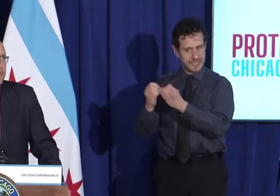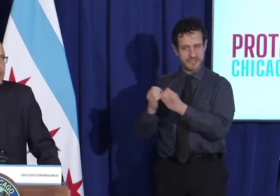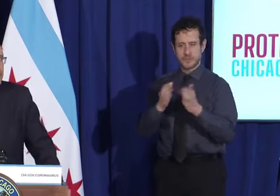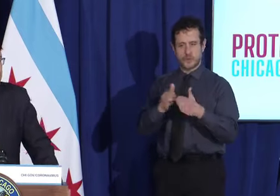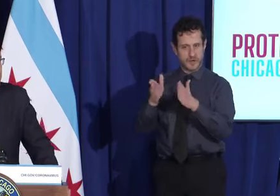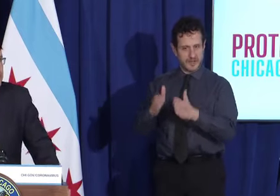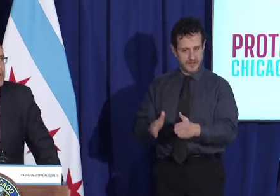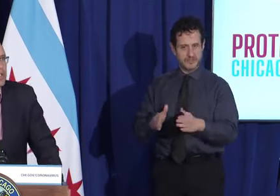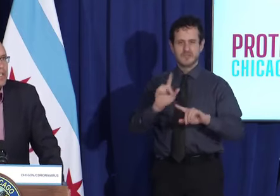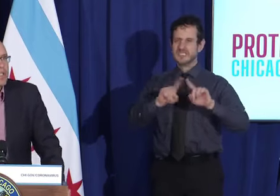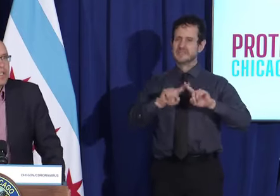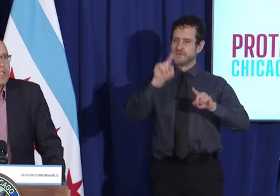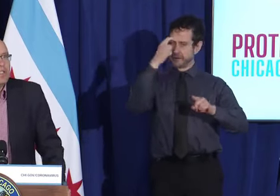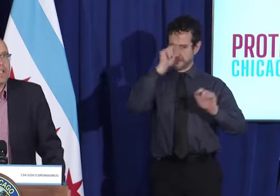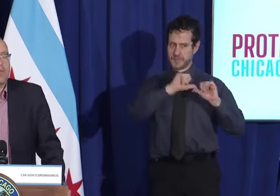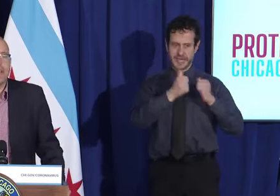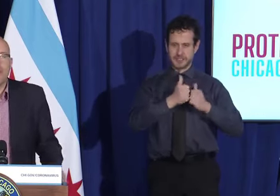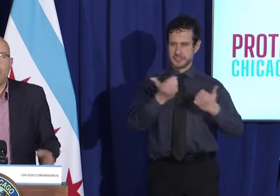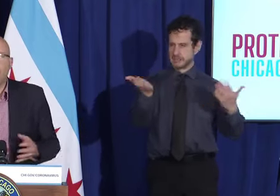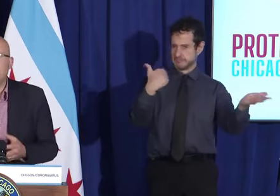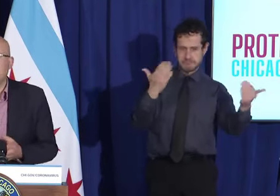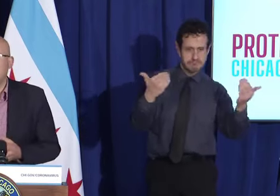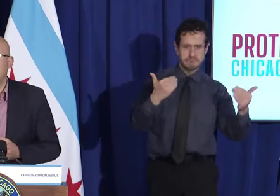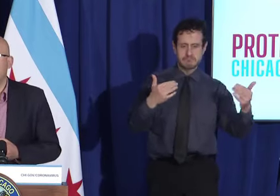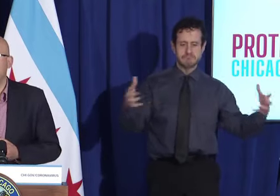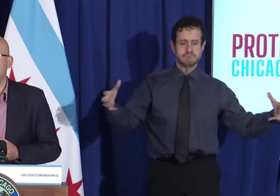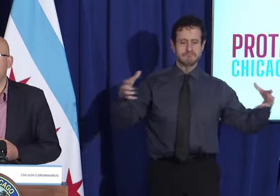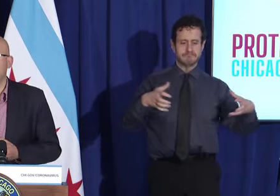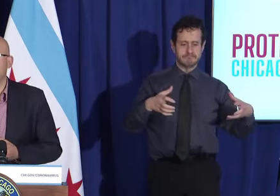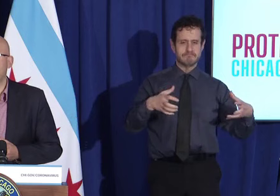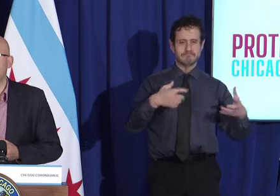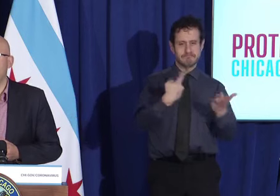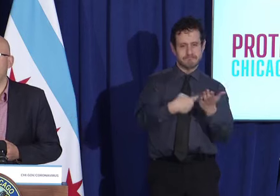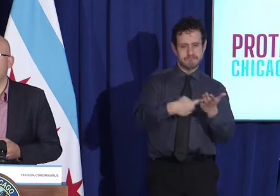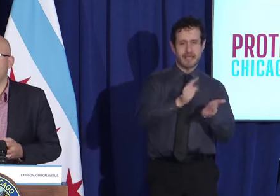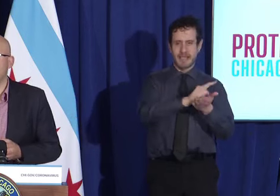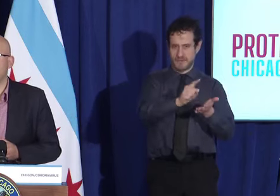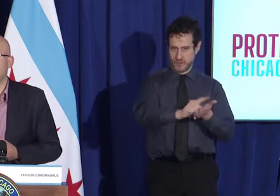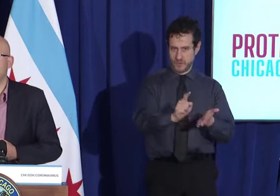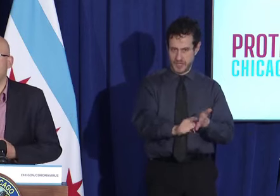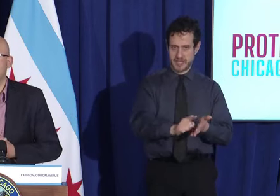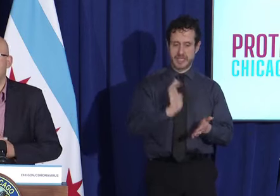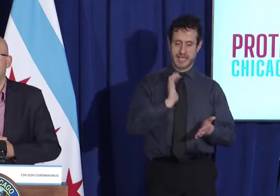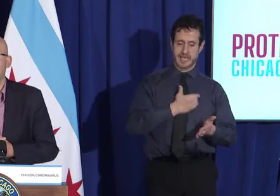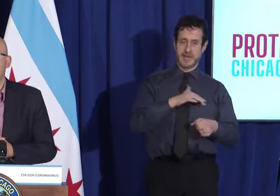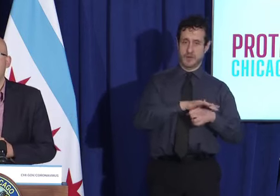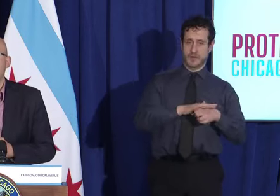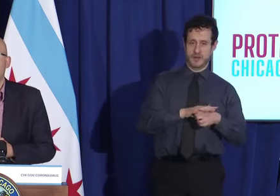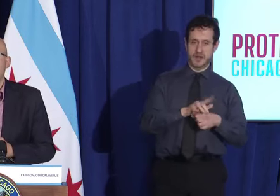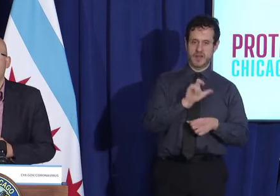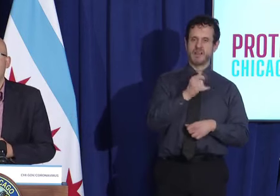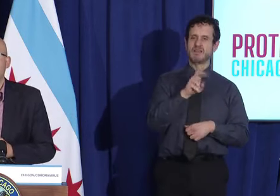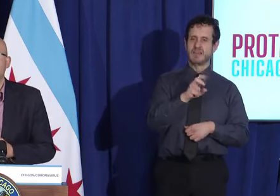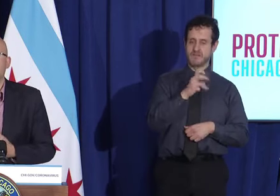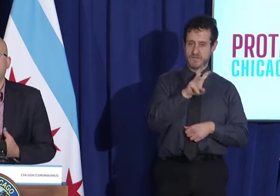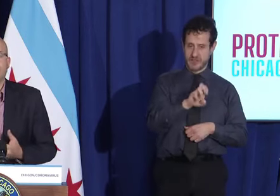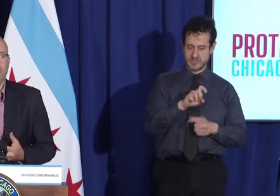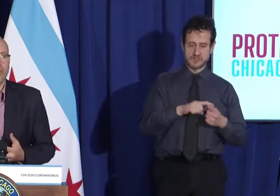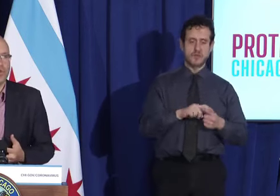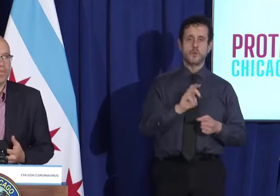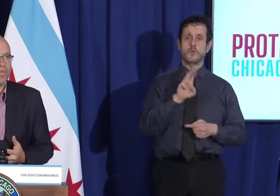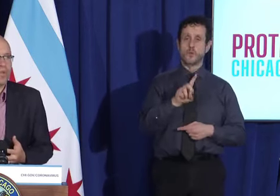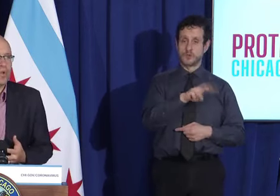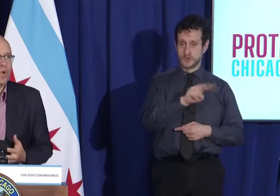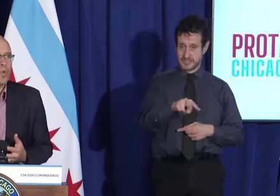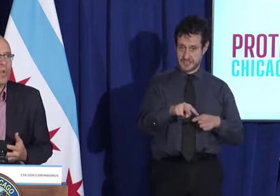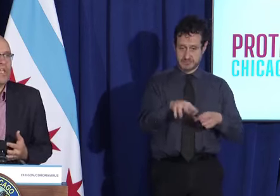agencies to come together weekly in the 22nd Ward, in the Little Village part of the 22nd Ward, to address this